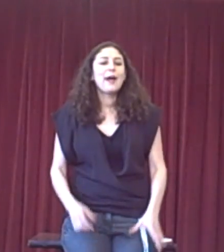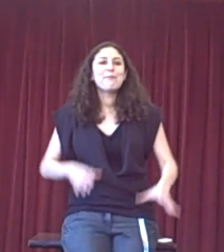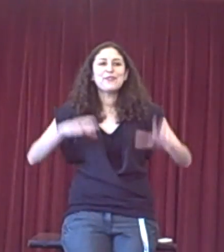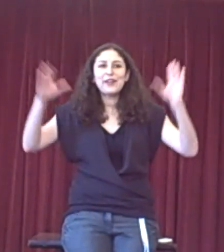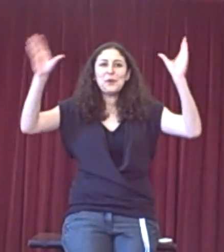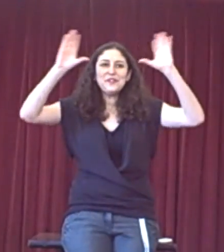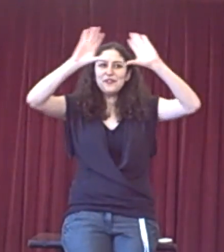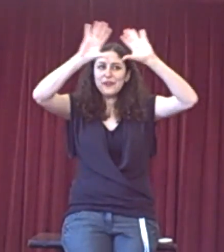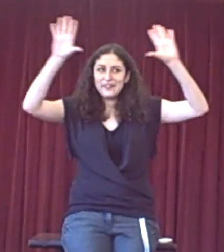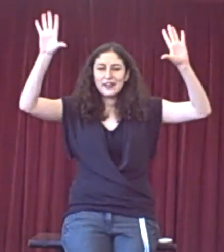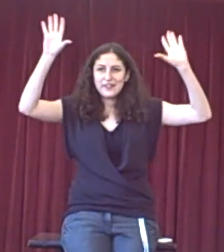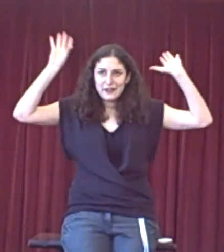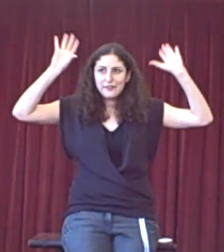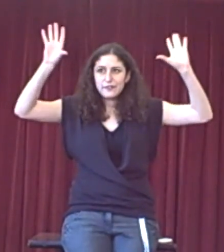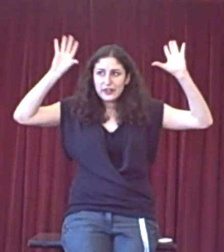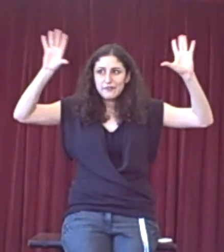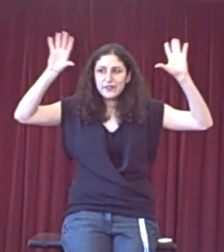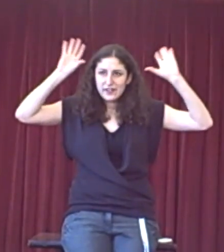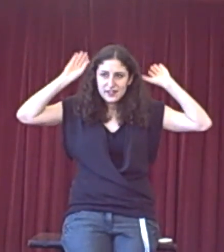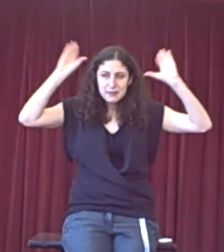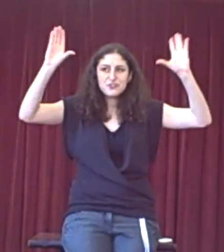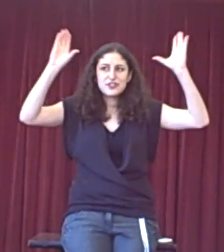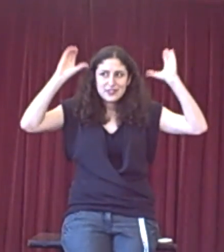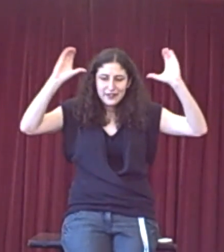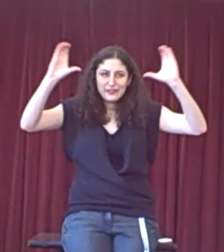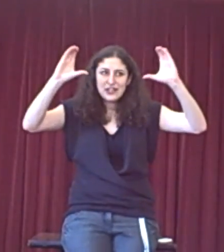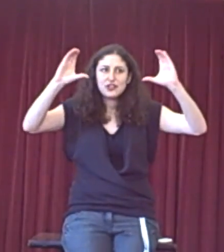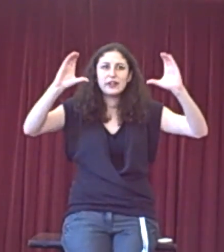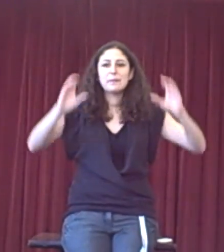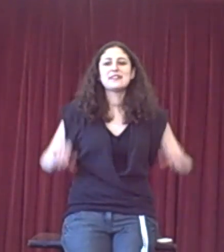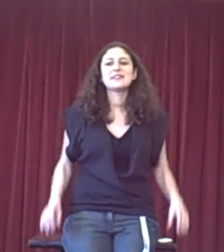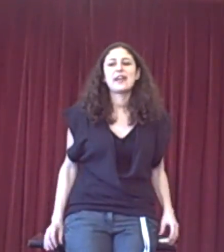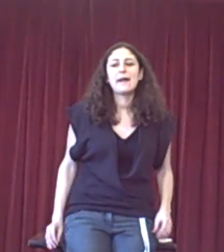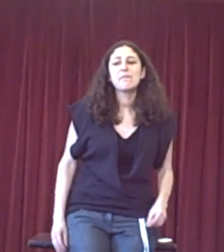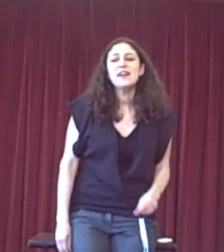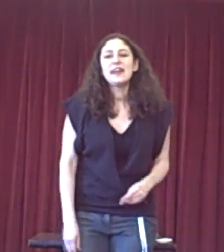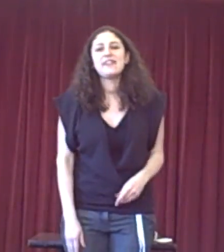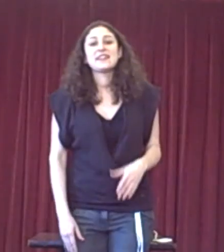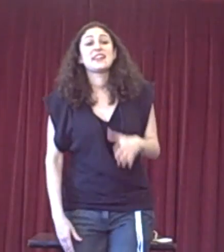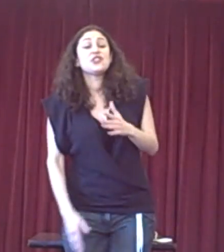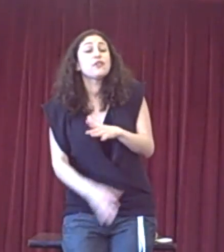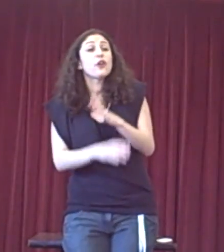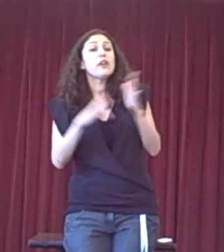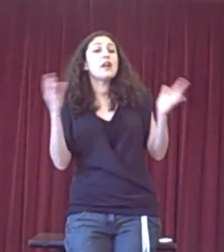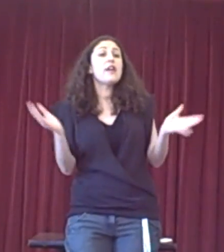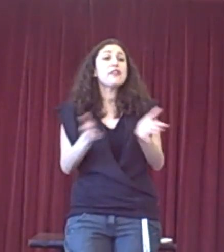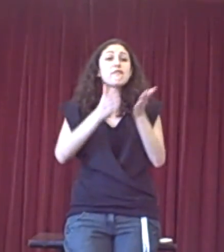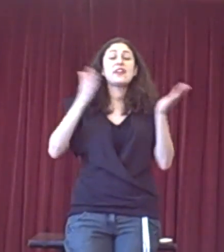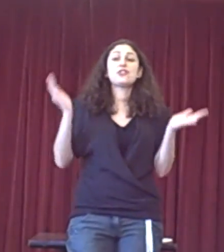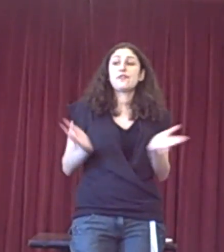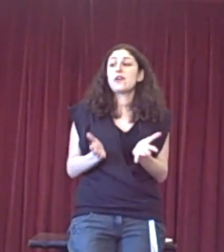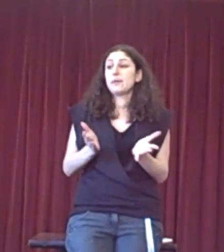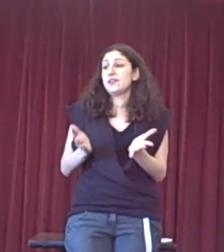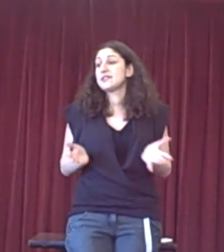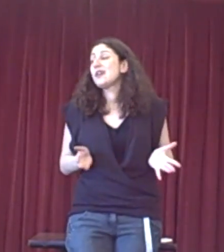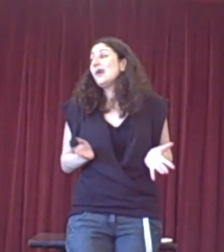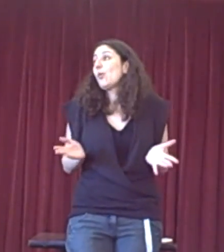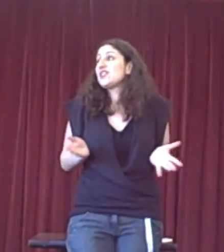So yeah, once you've got this kind of idea of looking for the assumptions, the foundation arguments, in that sense, you've got another range of arguments, which